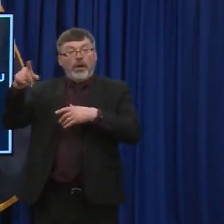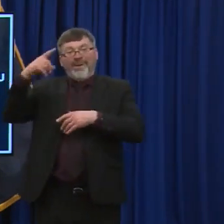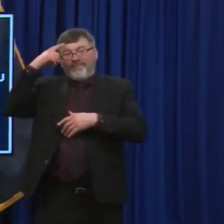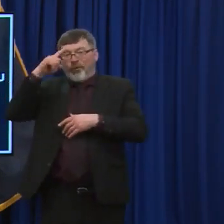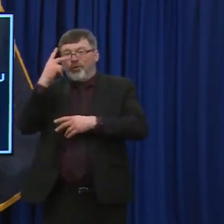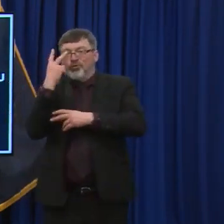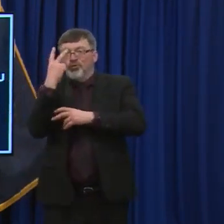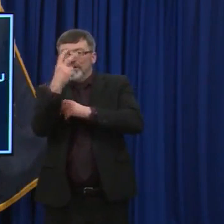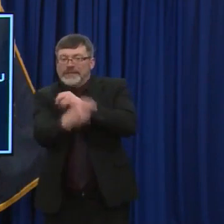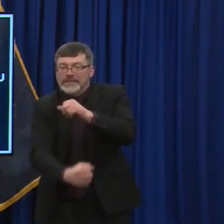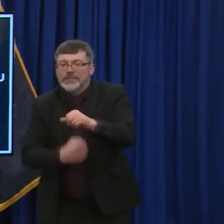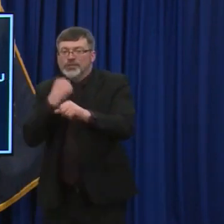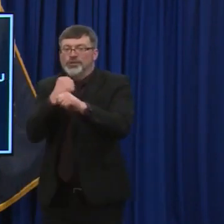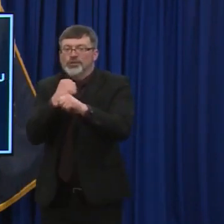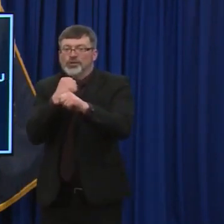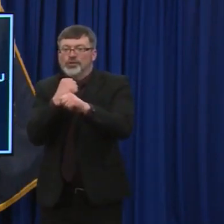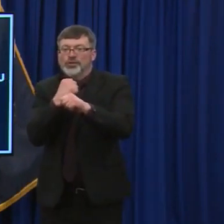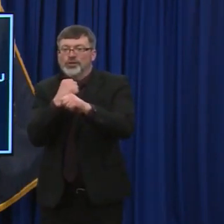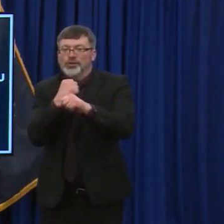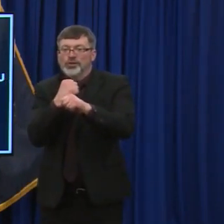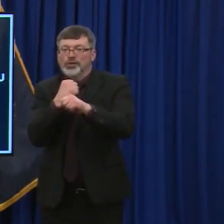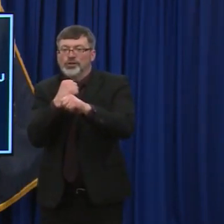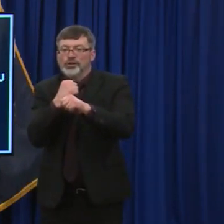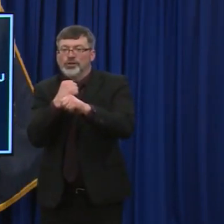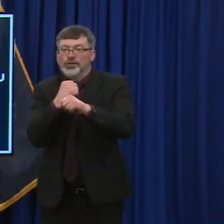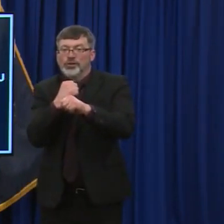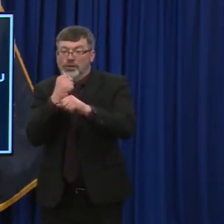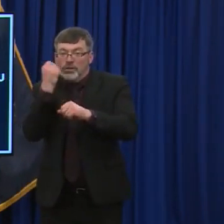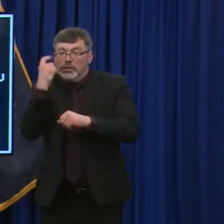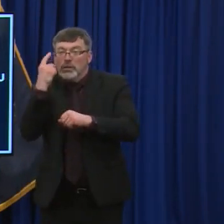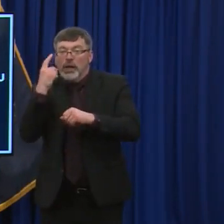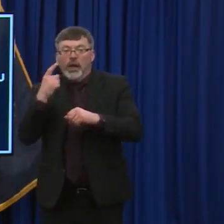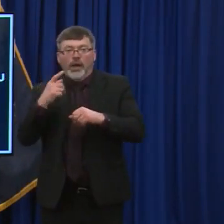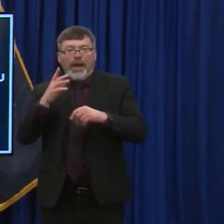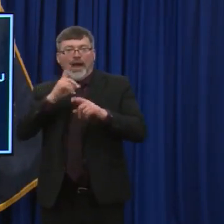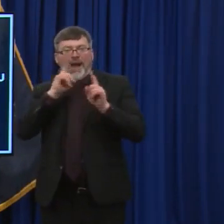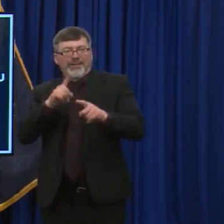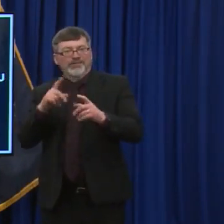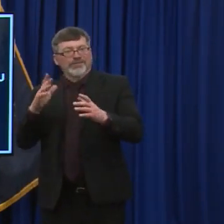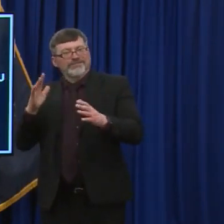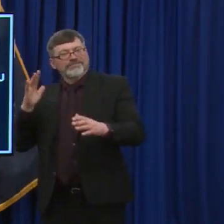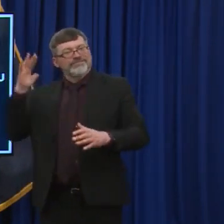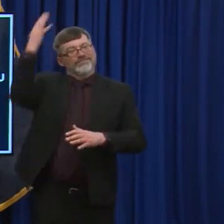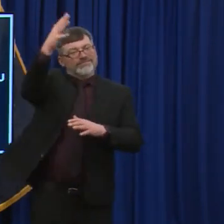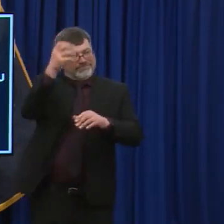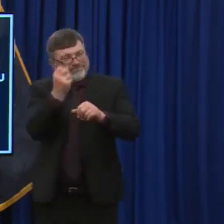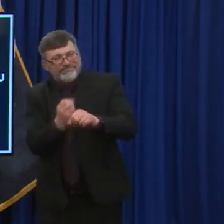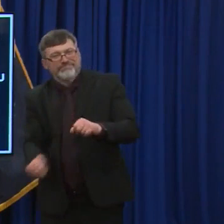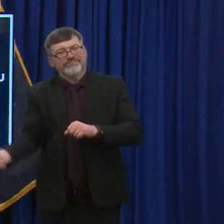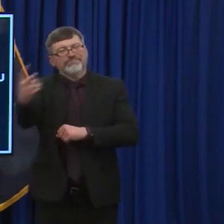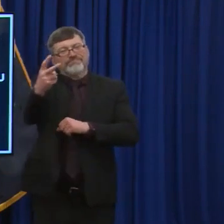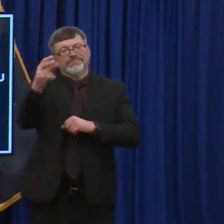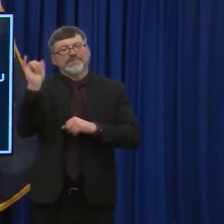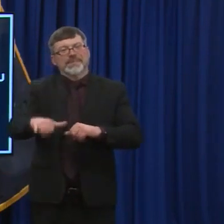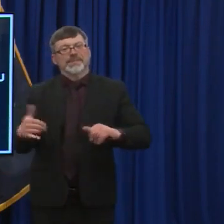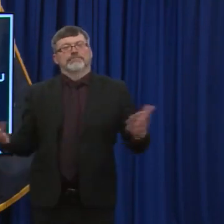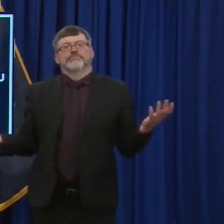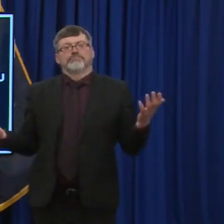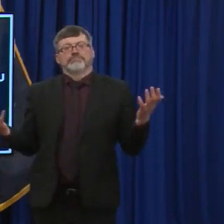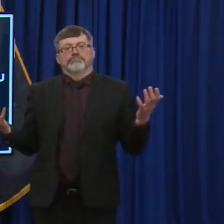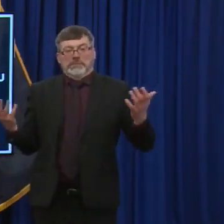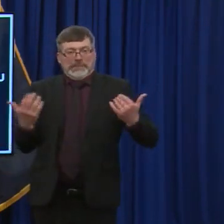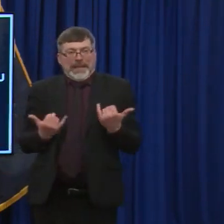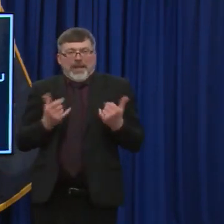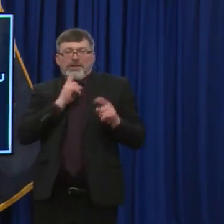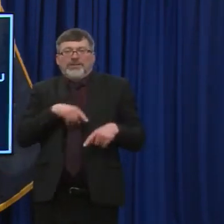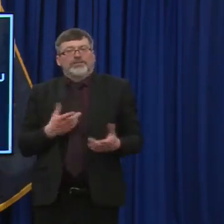there's still going to be more data to come, both from, um, the official, you know, vaccine trials that have been conducted as well as